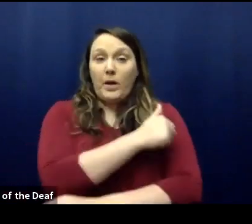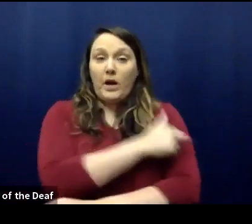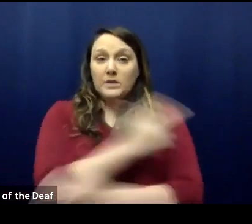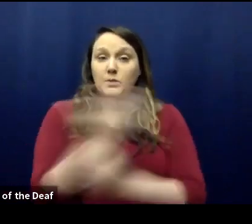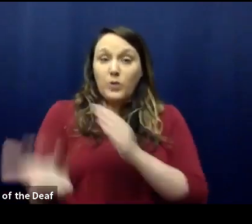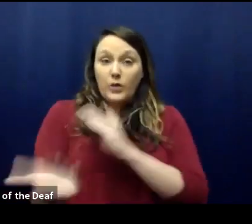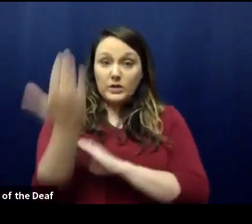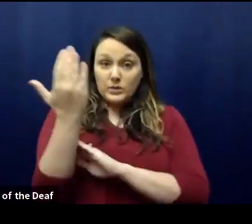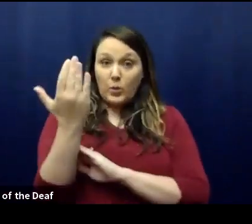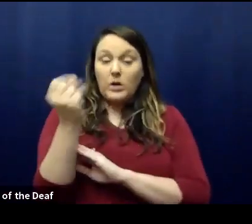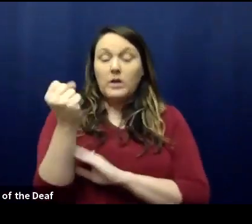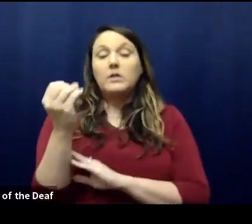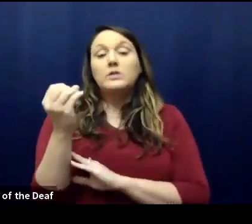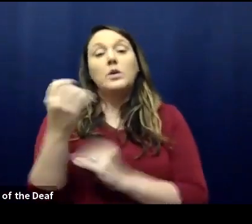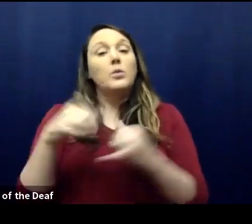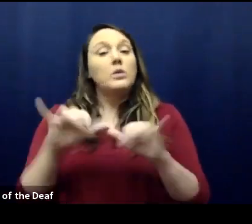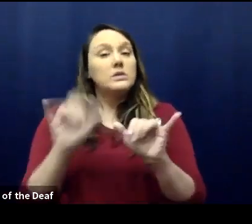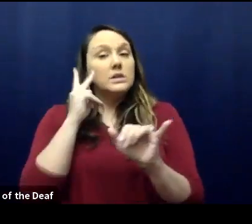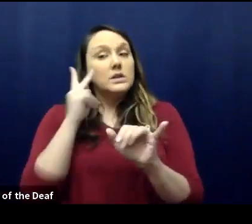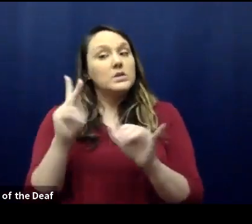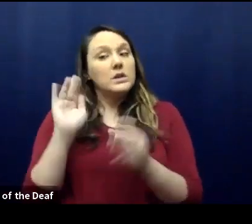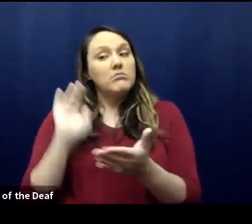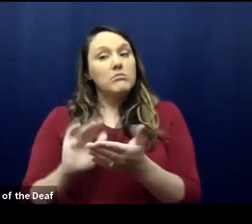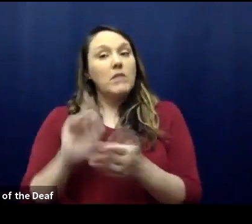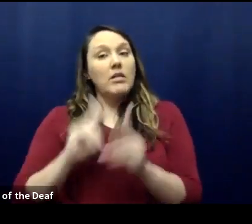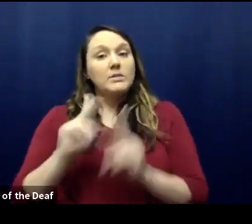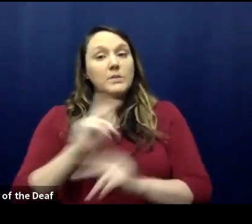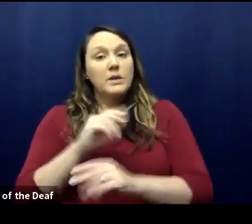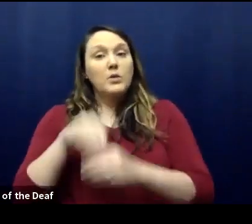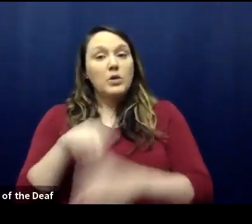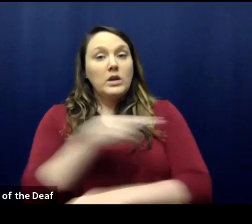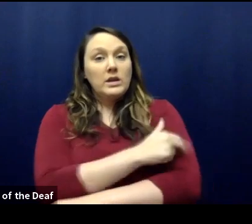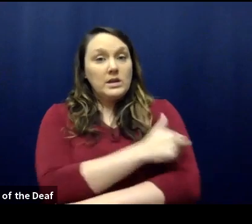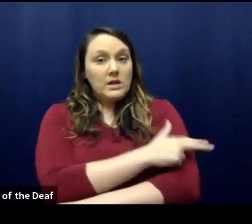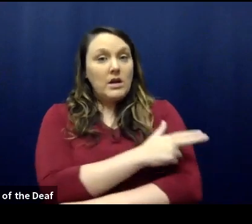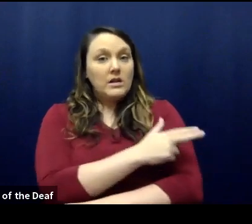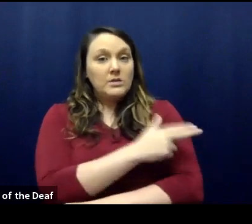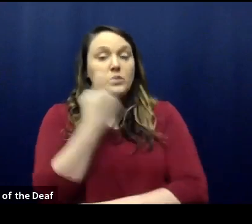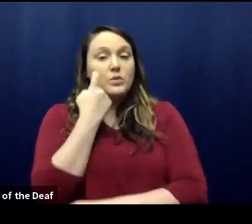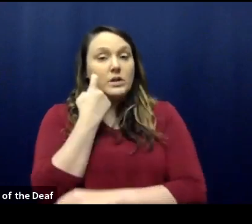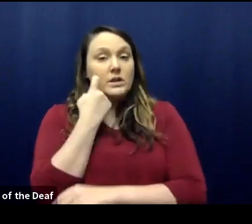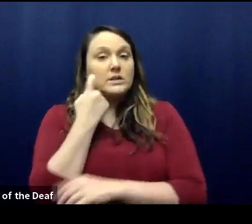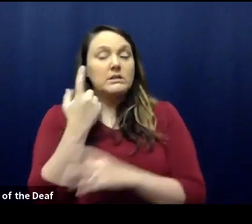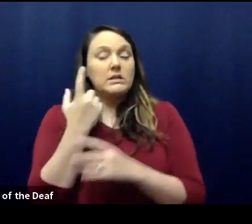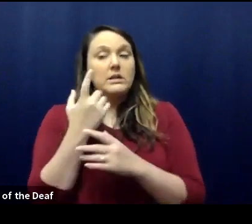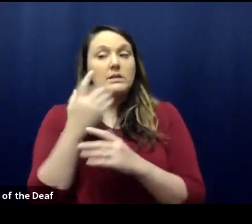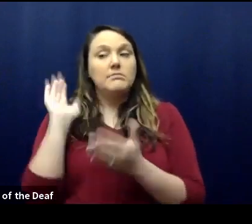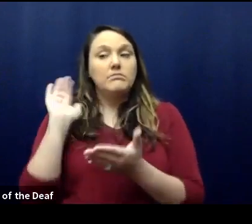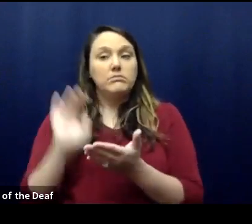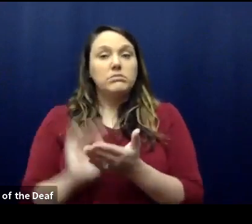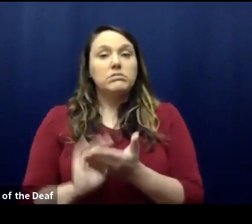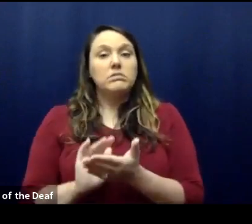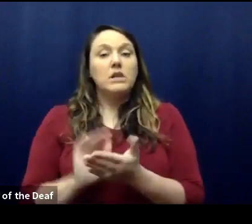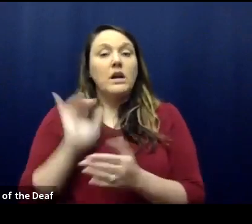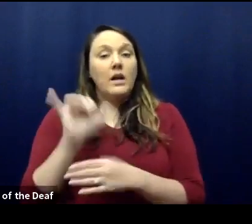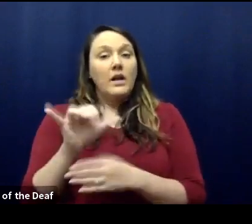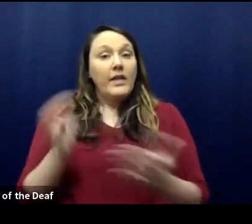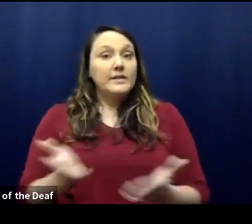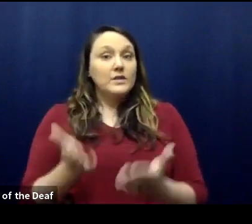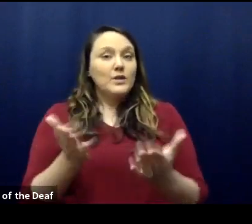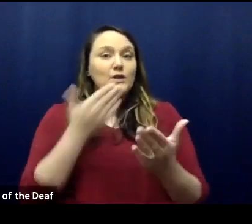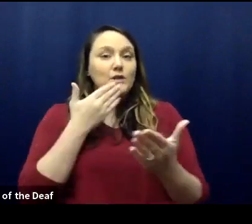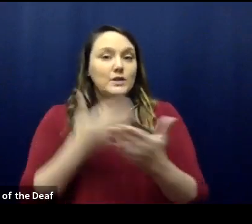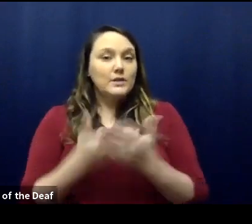That said, we are still seeing a lower number of hospitalizations than we have recently seen, and that's very encouraging.